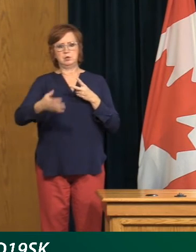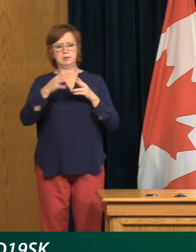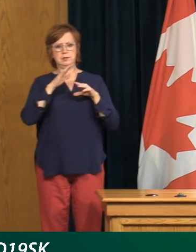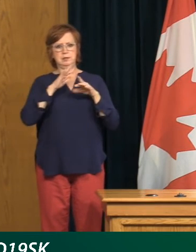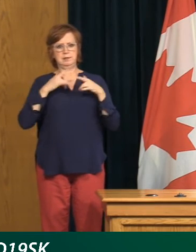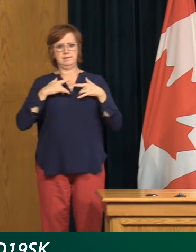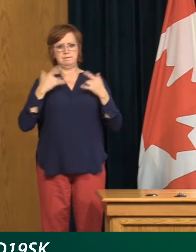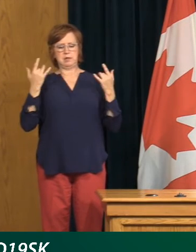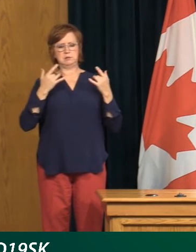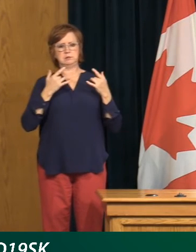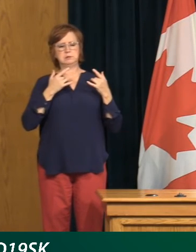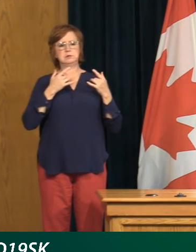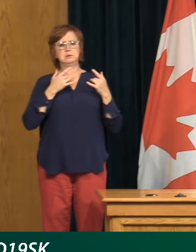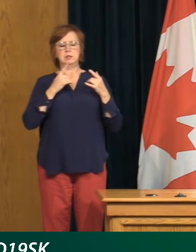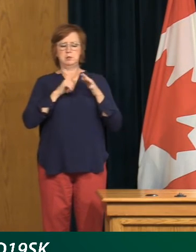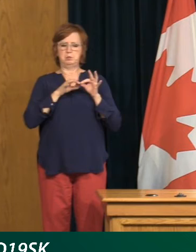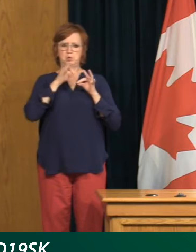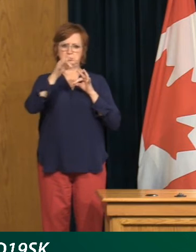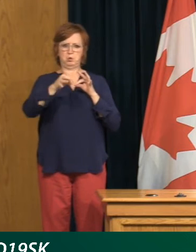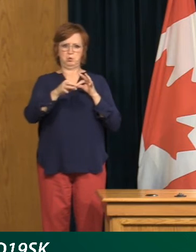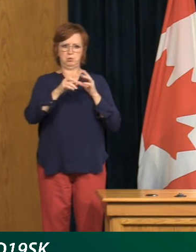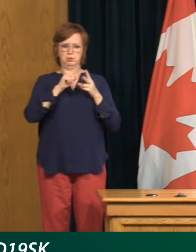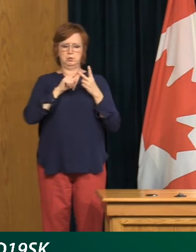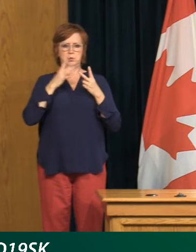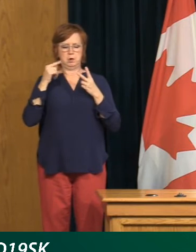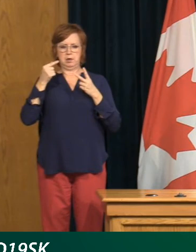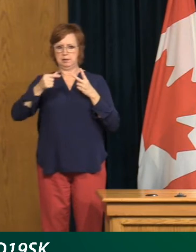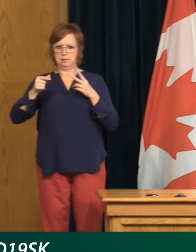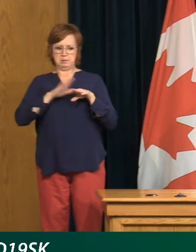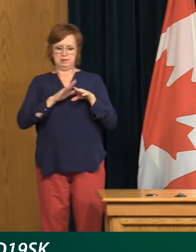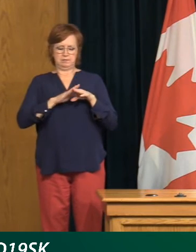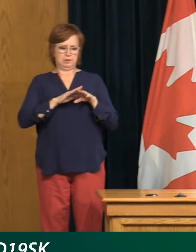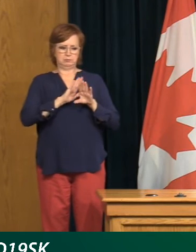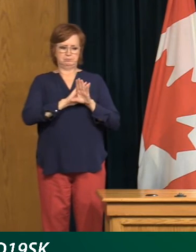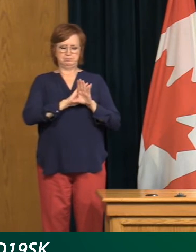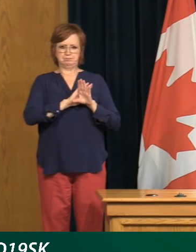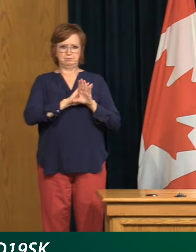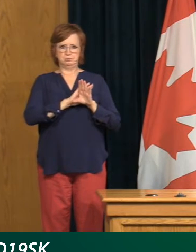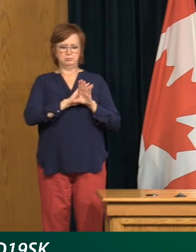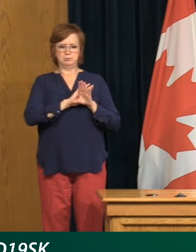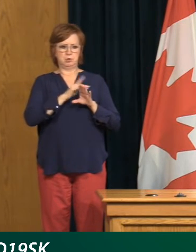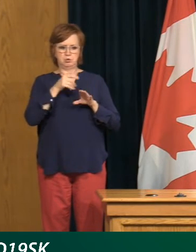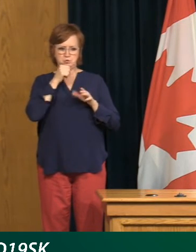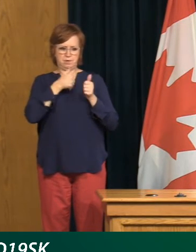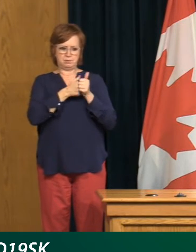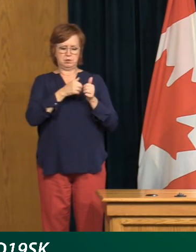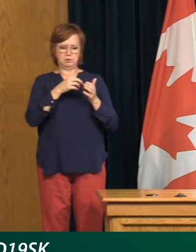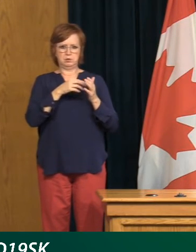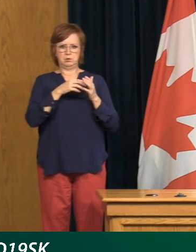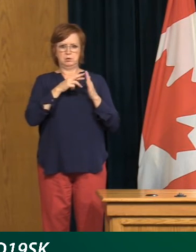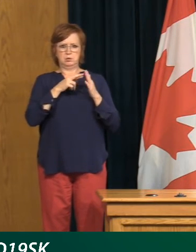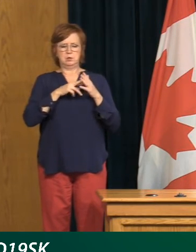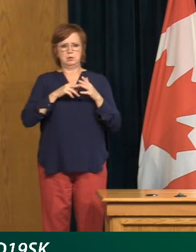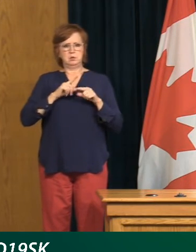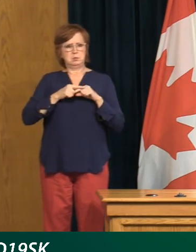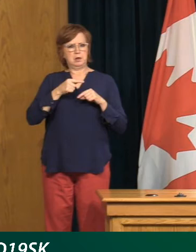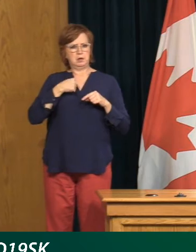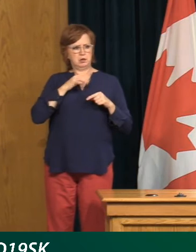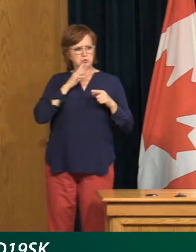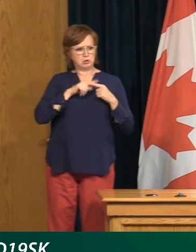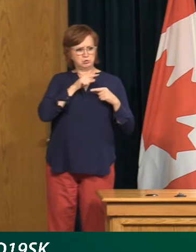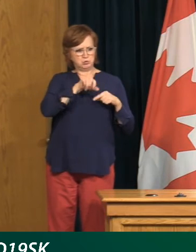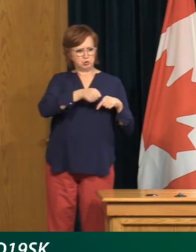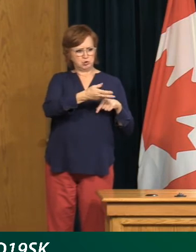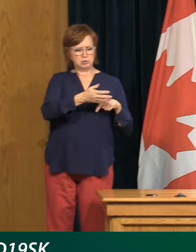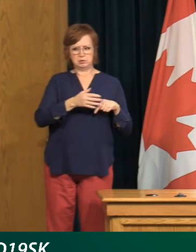advising that they weren't following the guidelines in place. I've been speaking to curlers, and they bring up a good question as to why would these